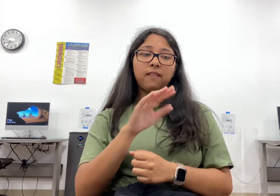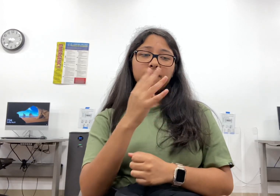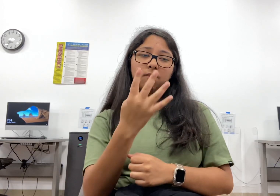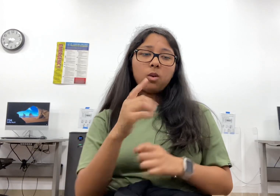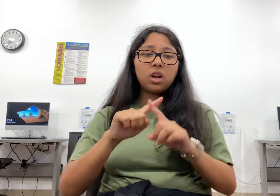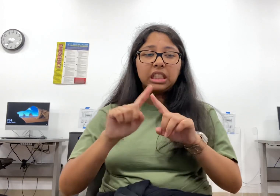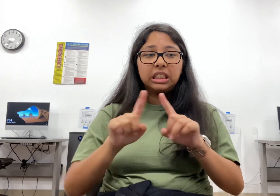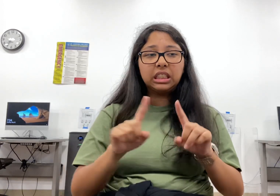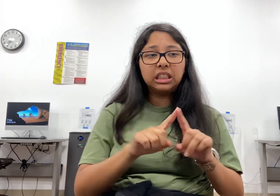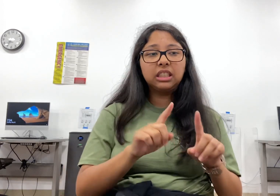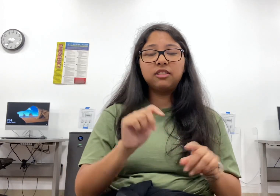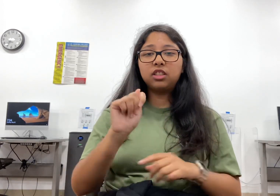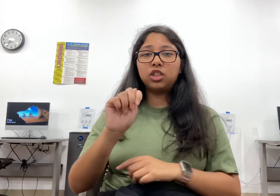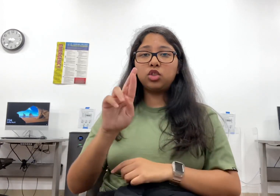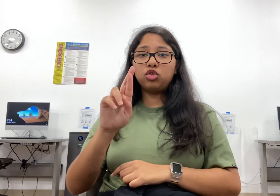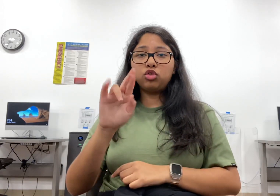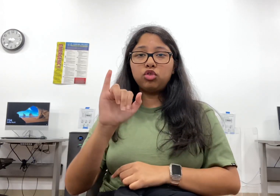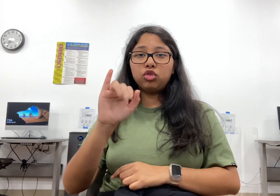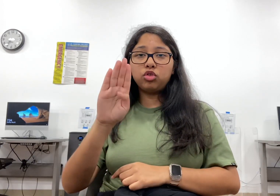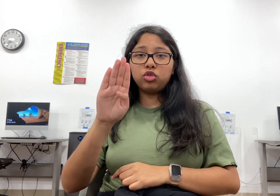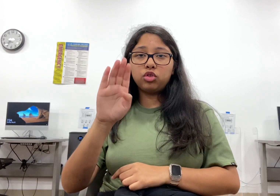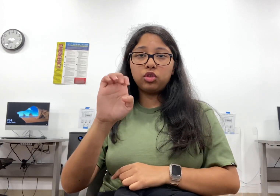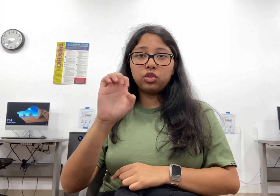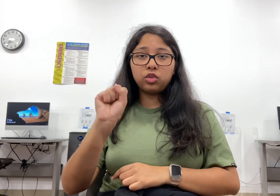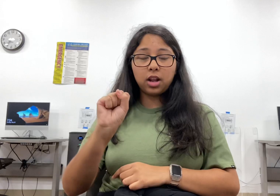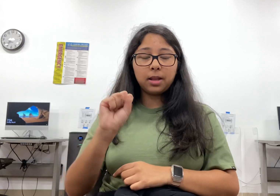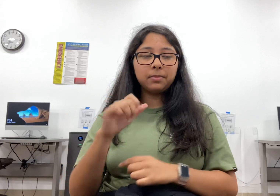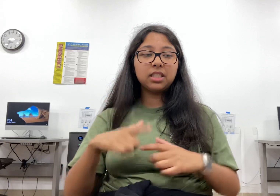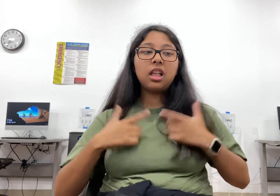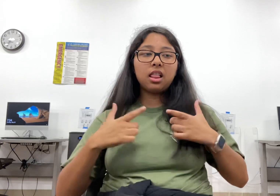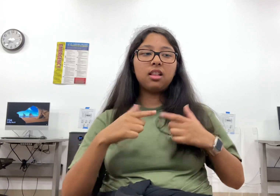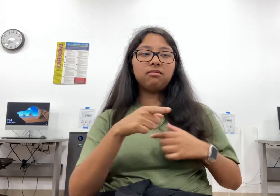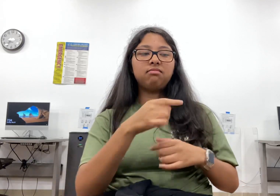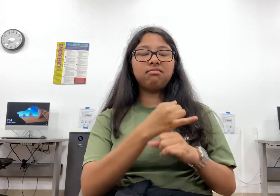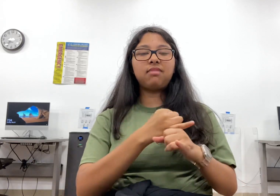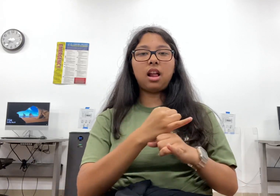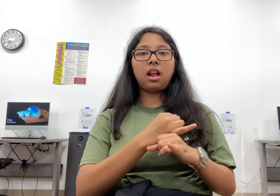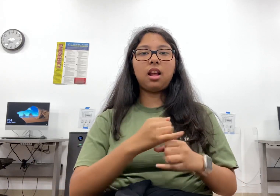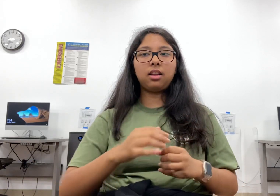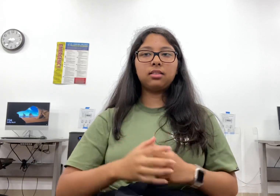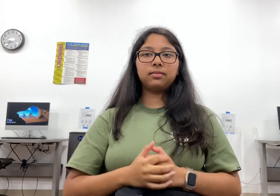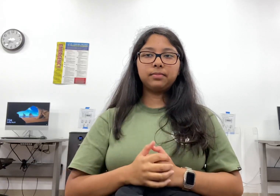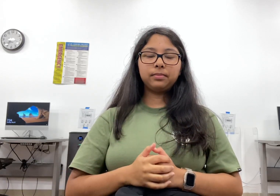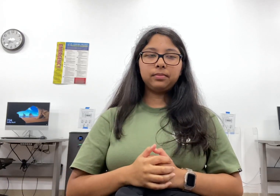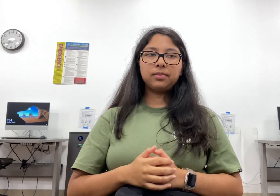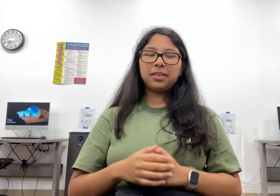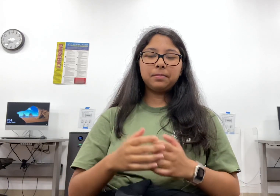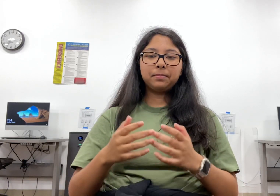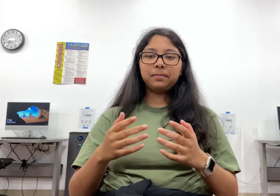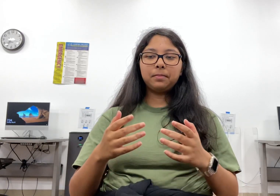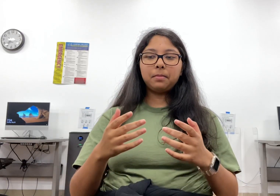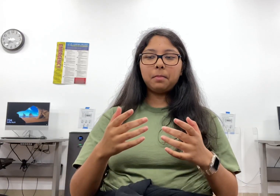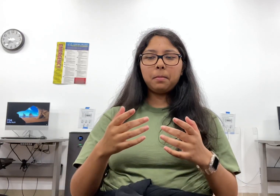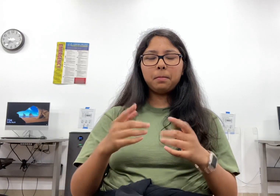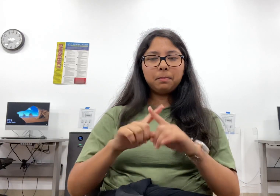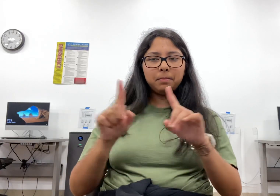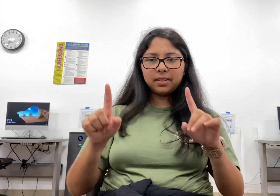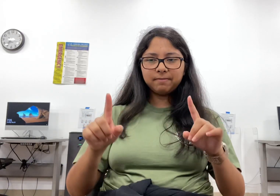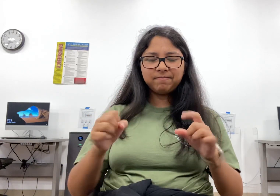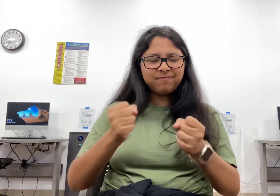And almost most of this information of the early tribes has been lost. Some have